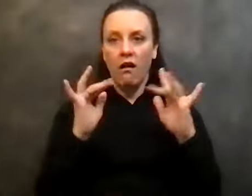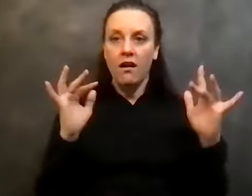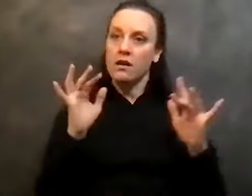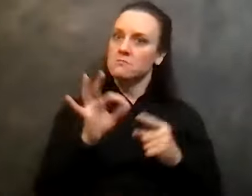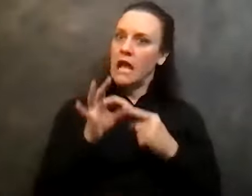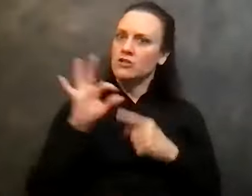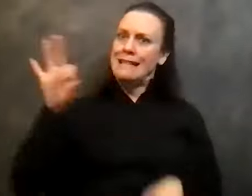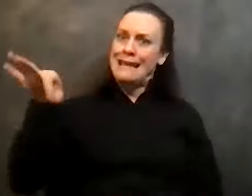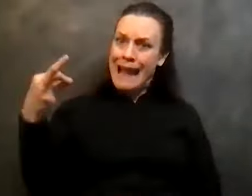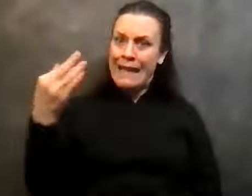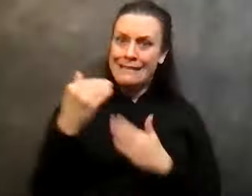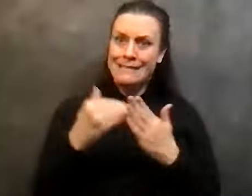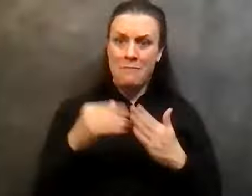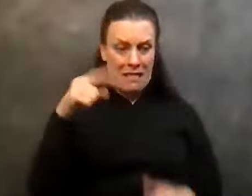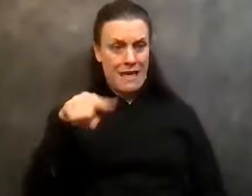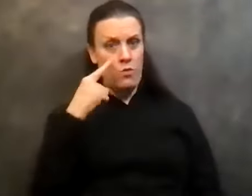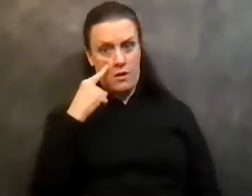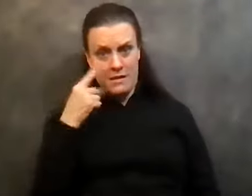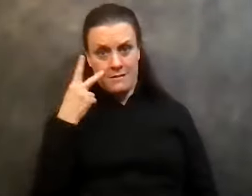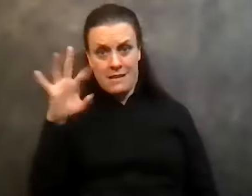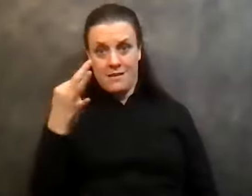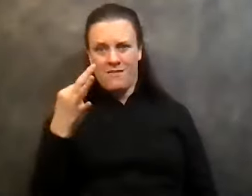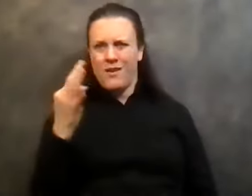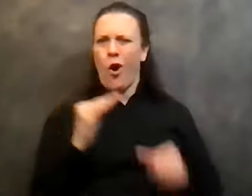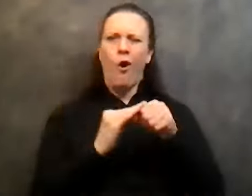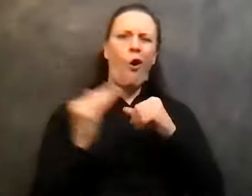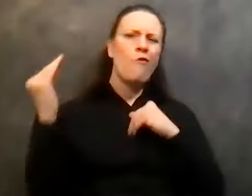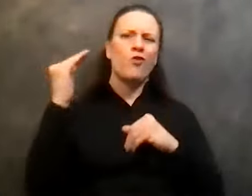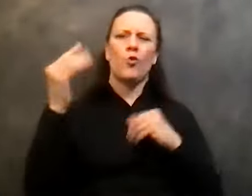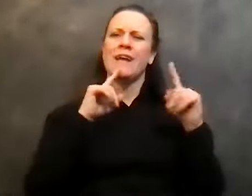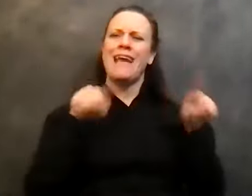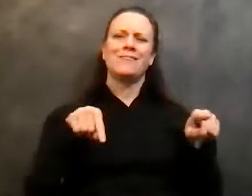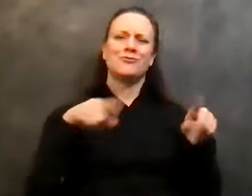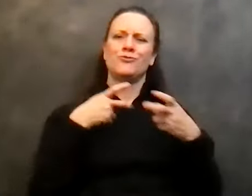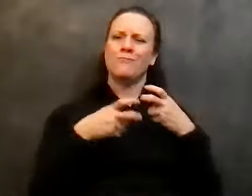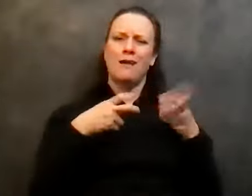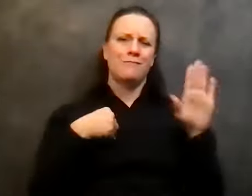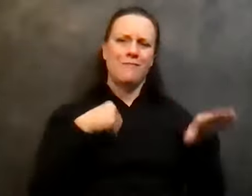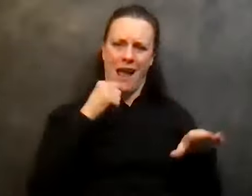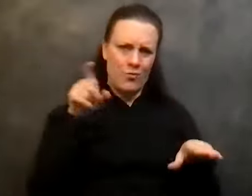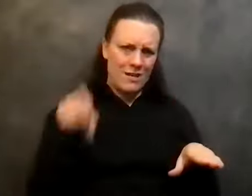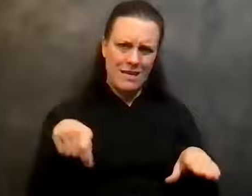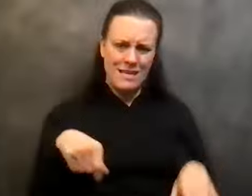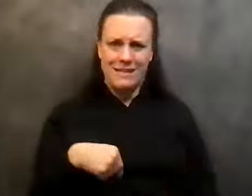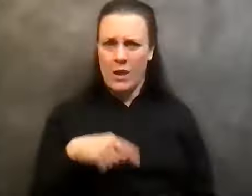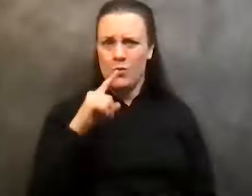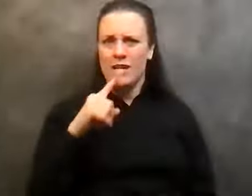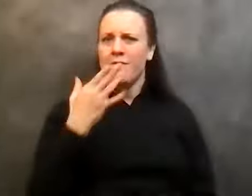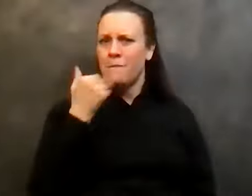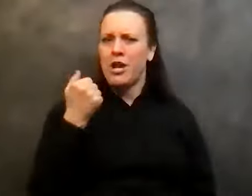step. They would see that as an overreaction to a problem that, you know, they really had under better control than they had thought.